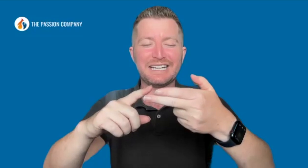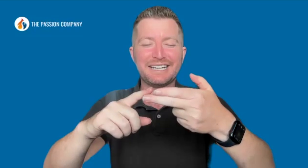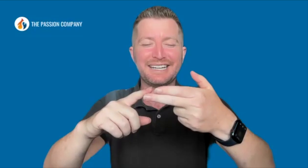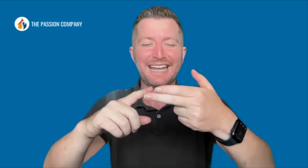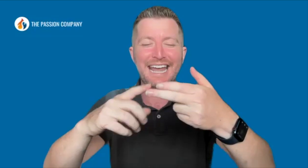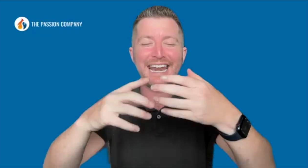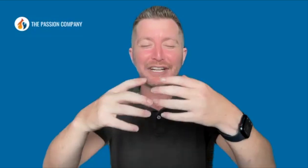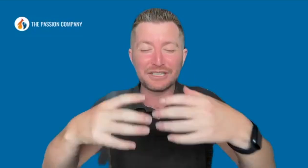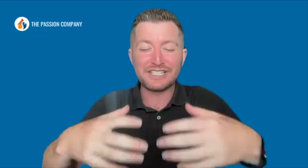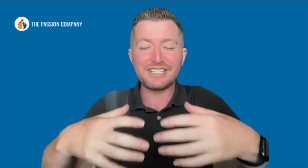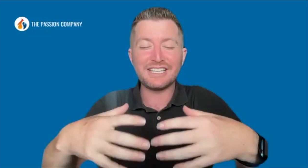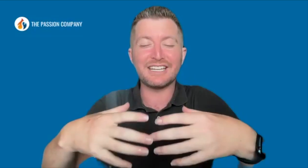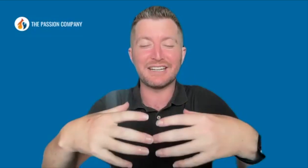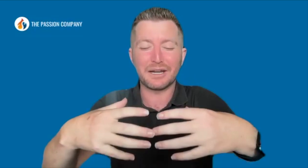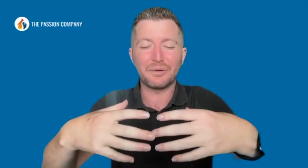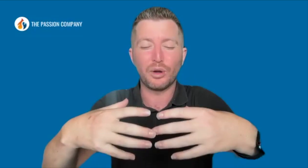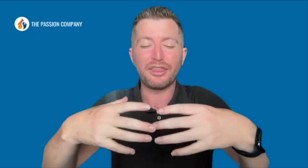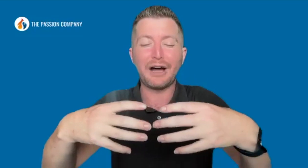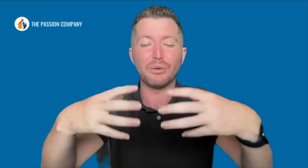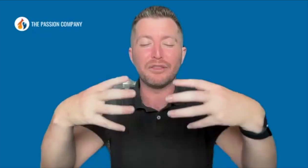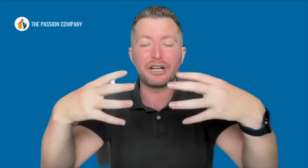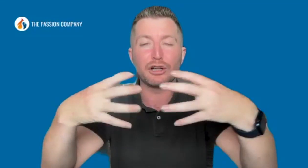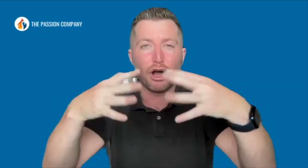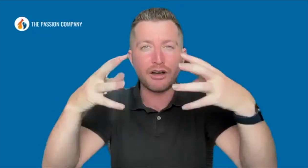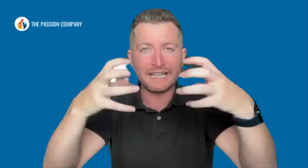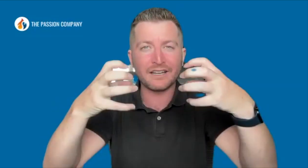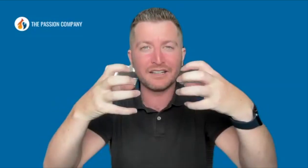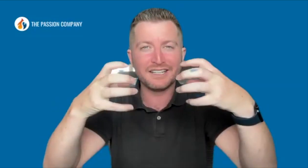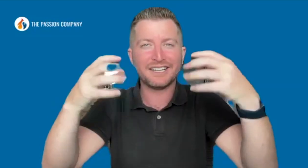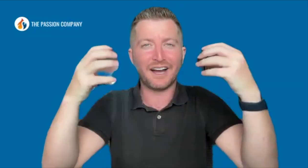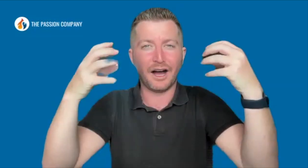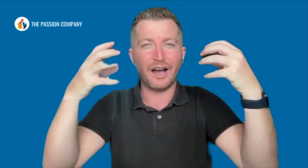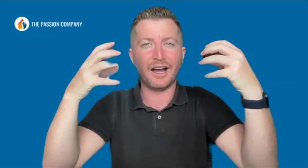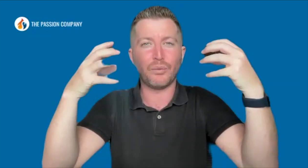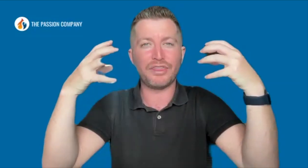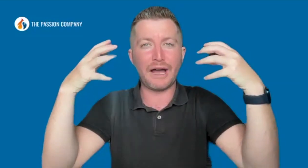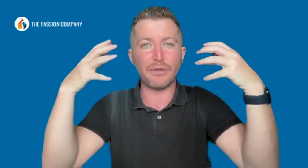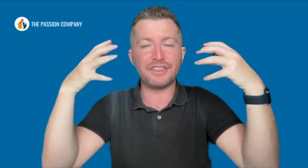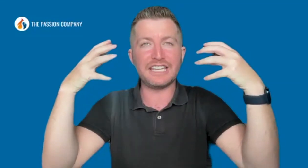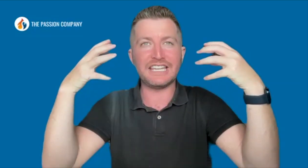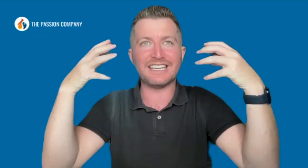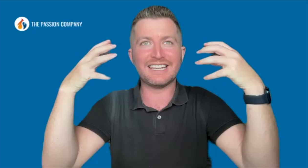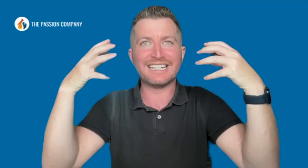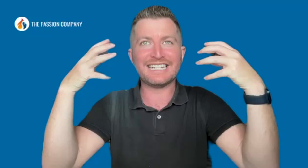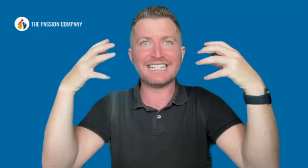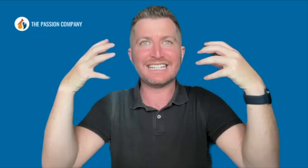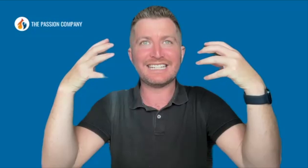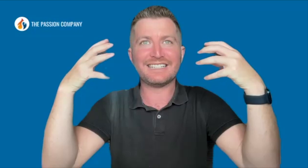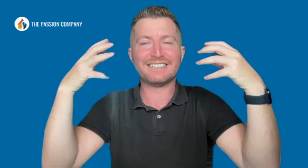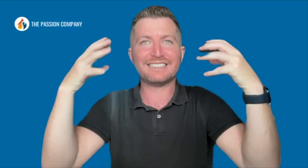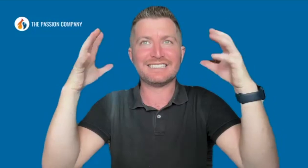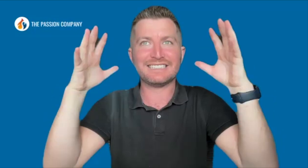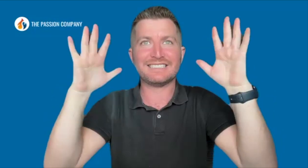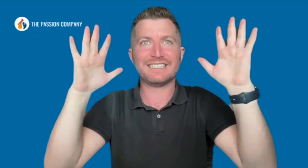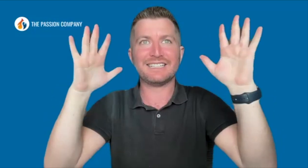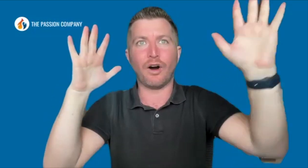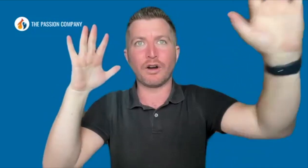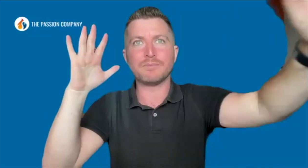and actually see it without the clawing, without the arm's